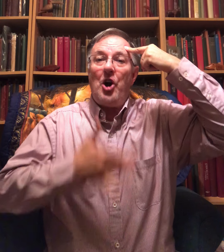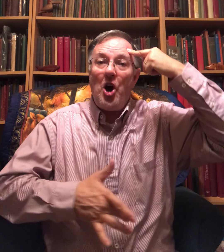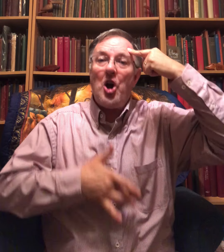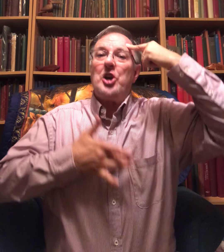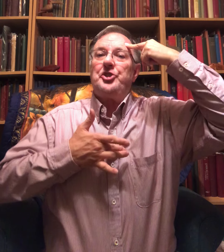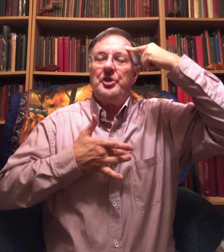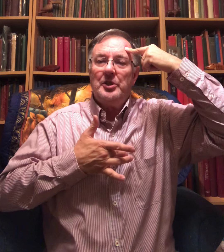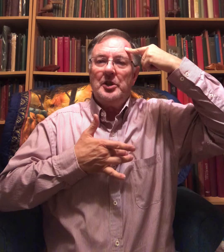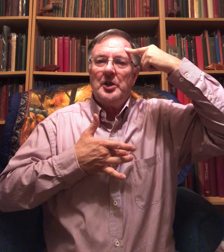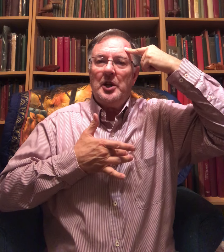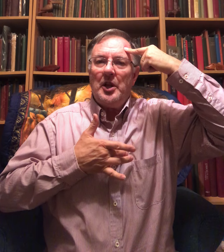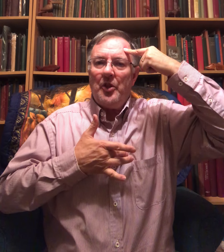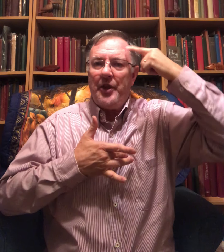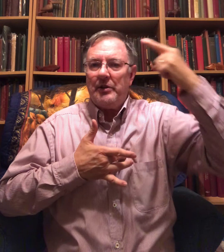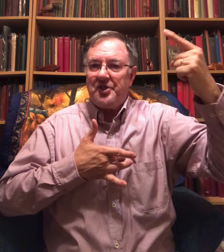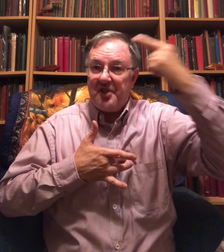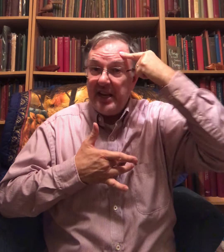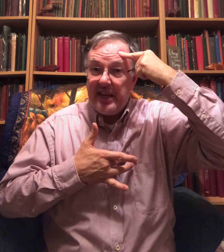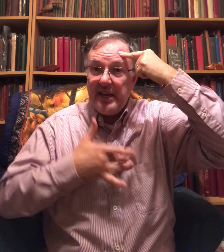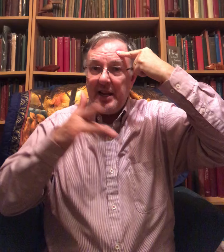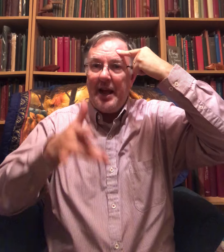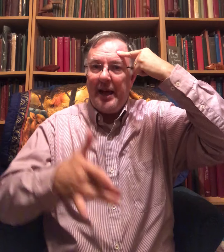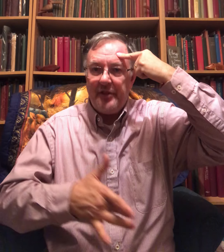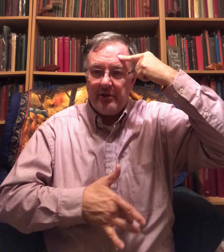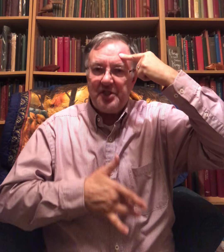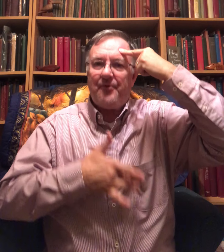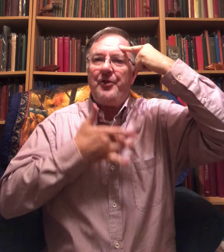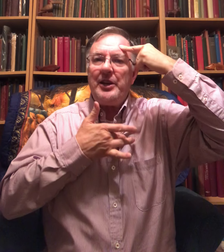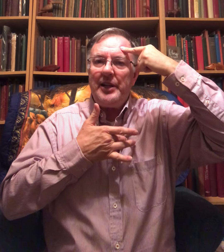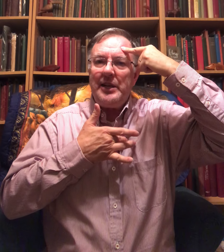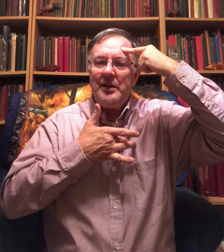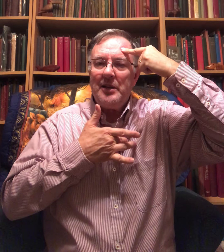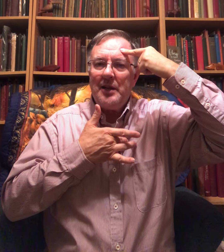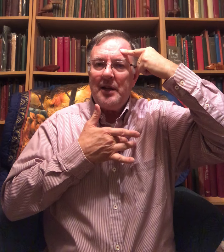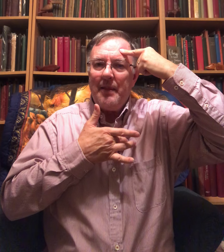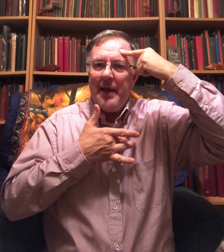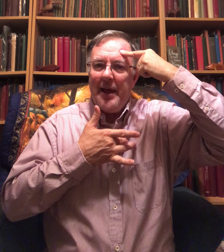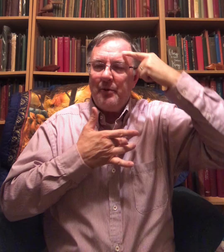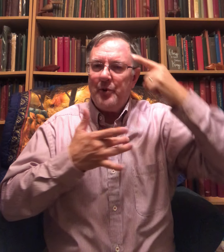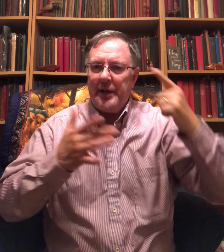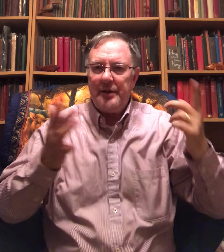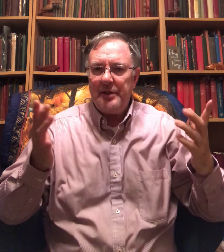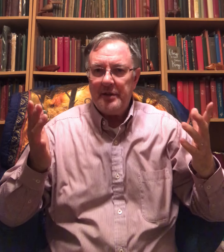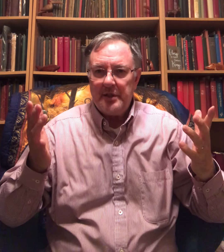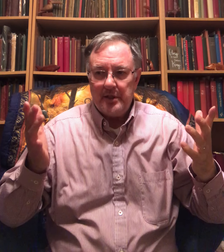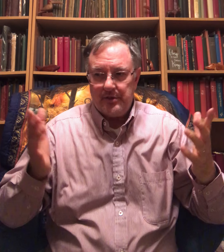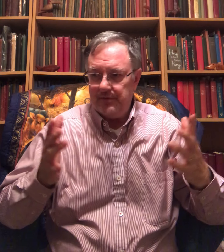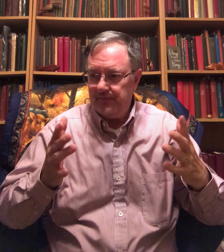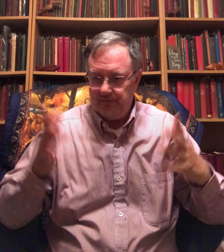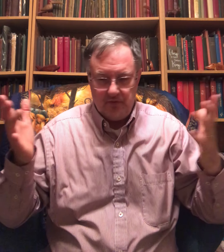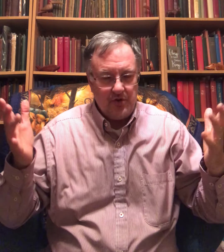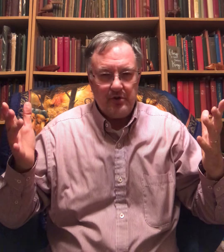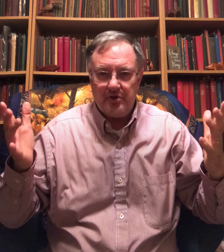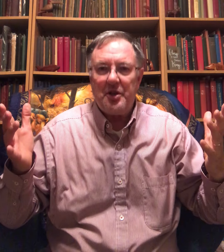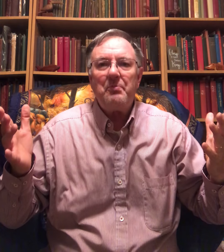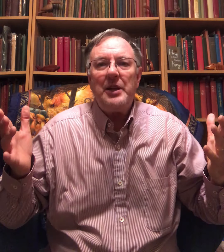heart, there is thinking and there is feeling. And when something